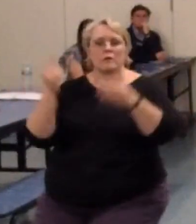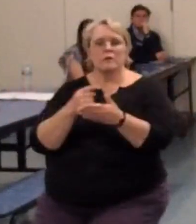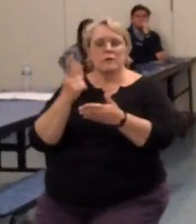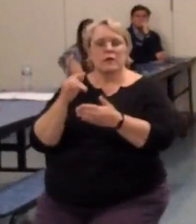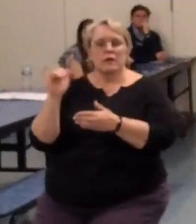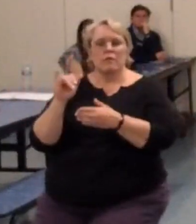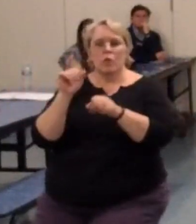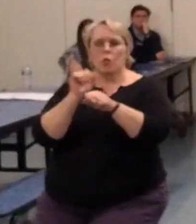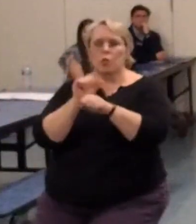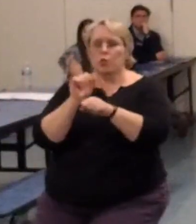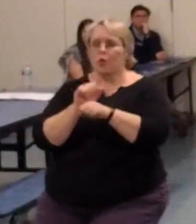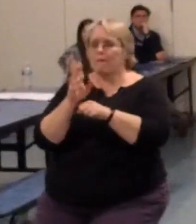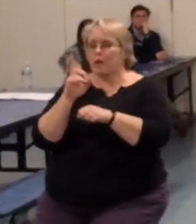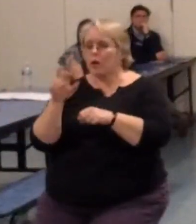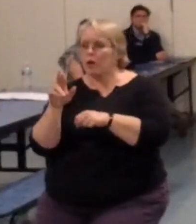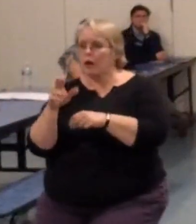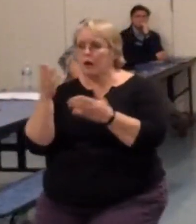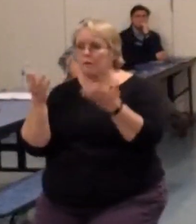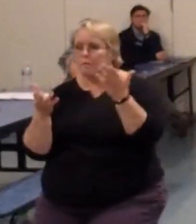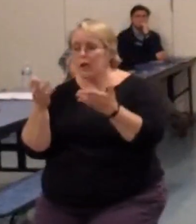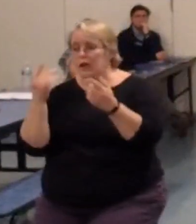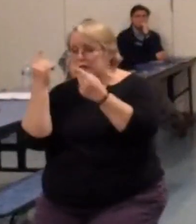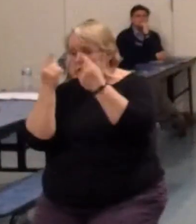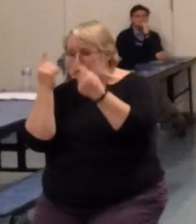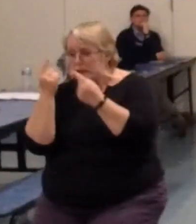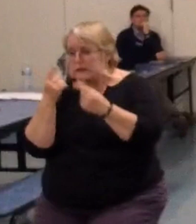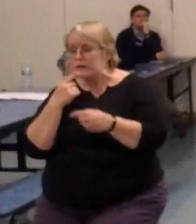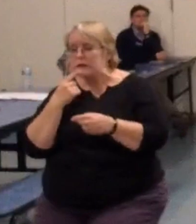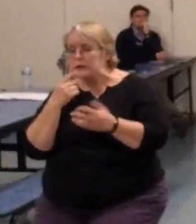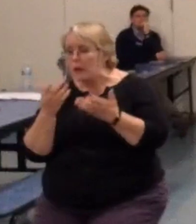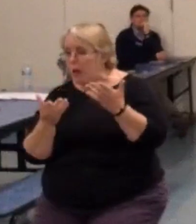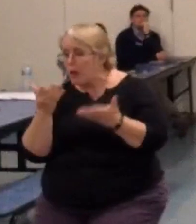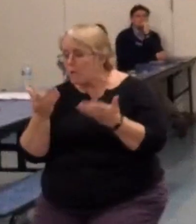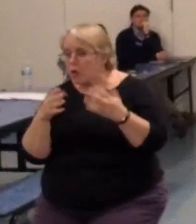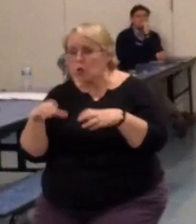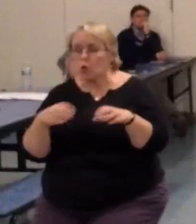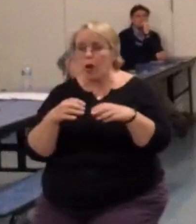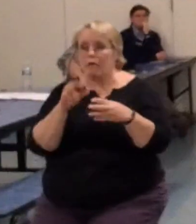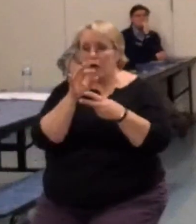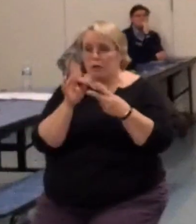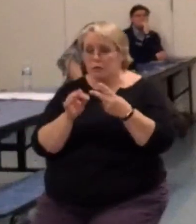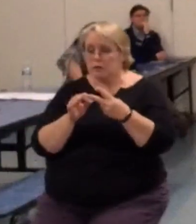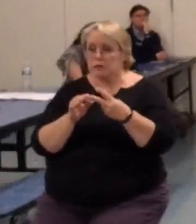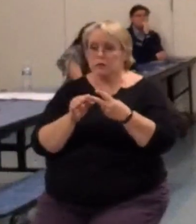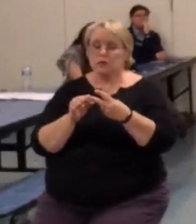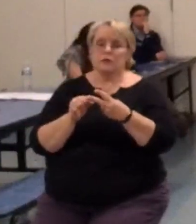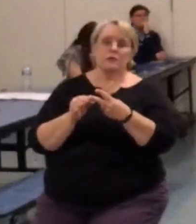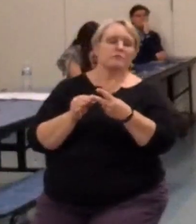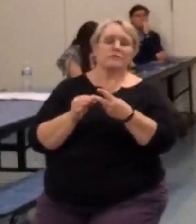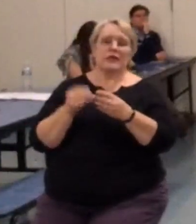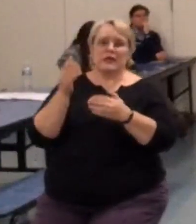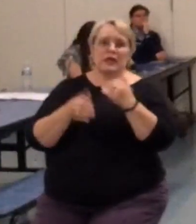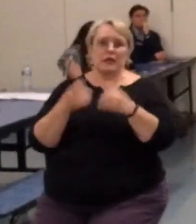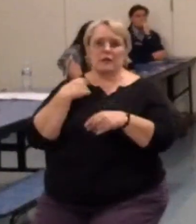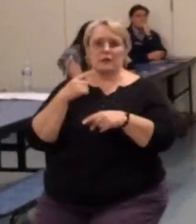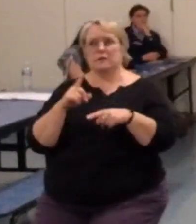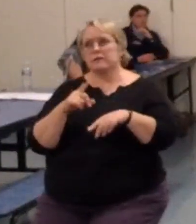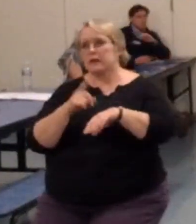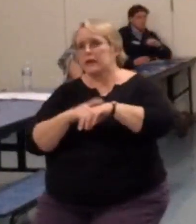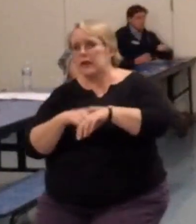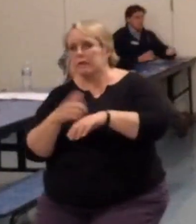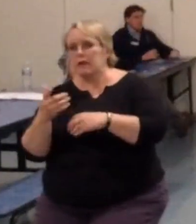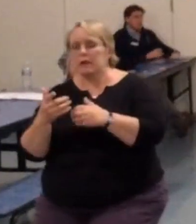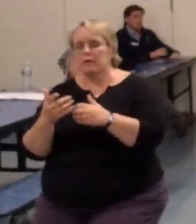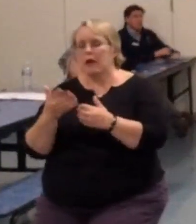like this might work and the mayor might reconsider and say, you know, maybe we do have some options. The deadline's not until such and such